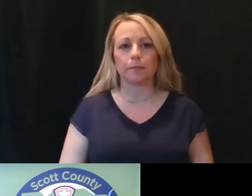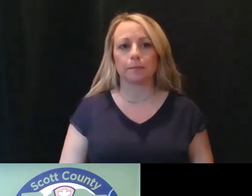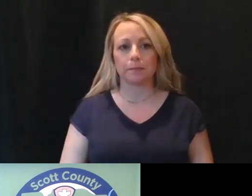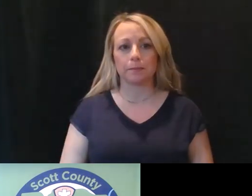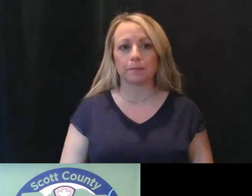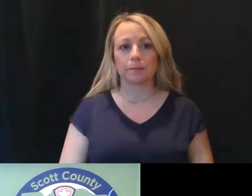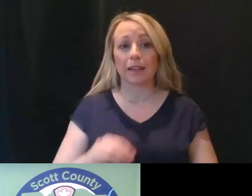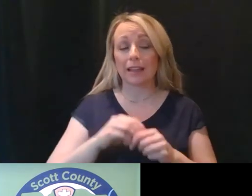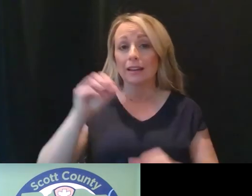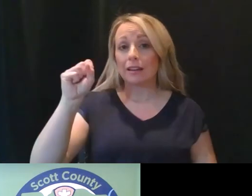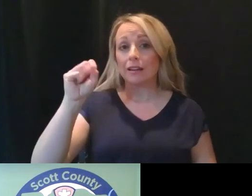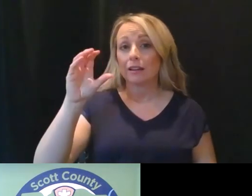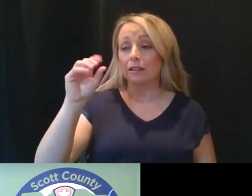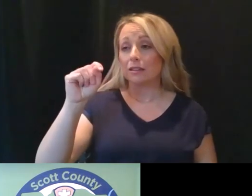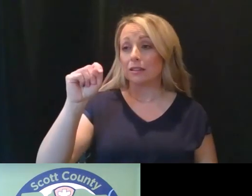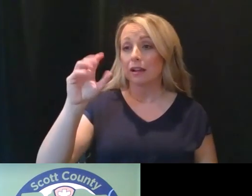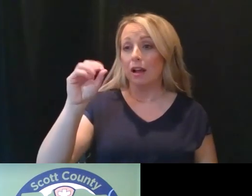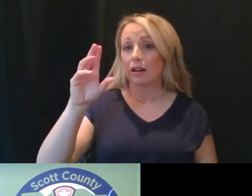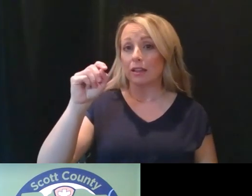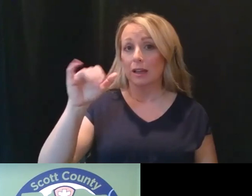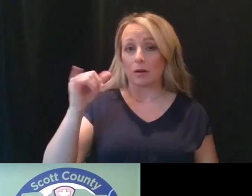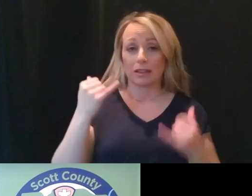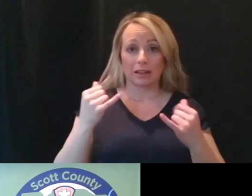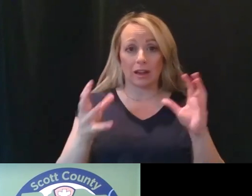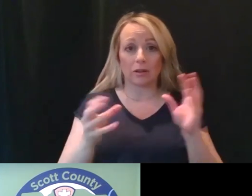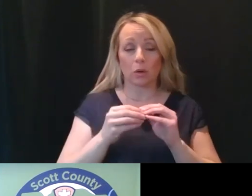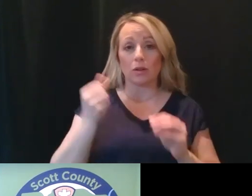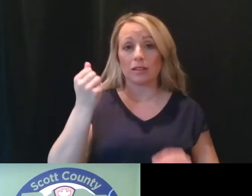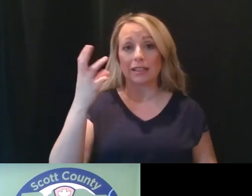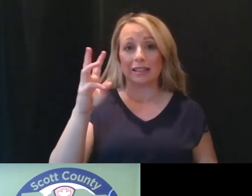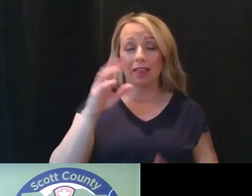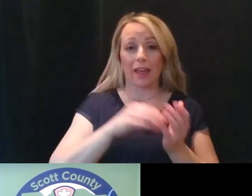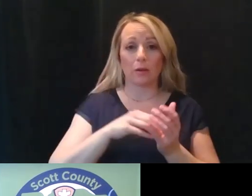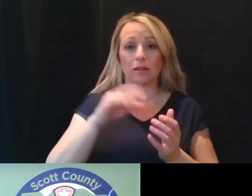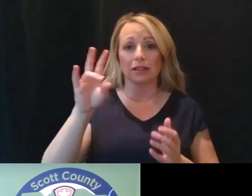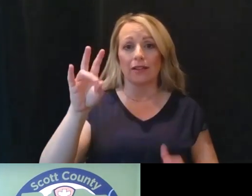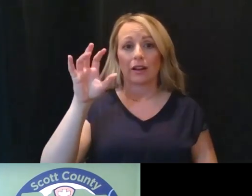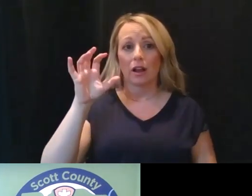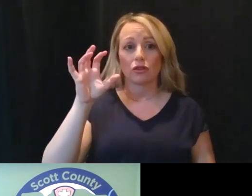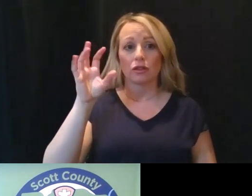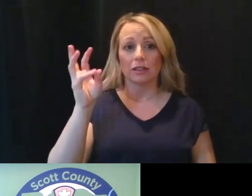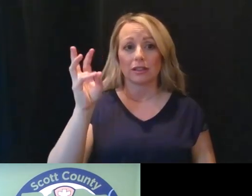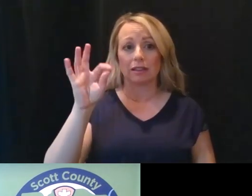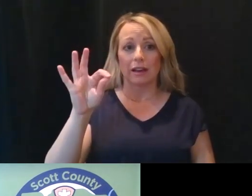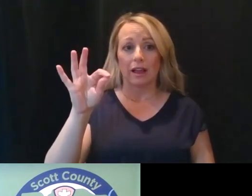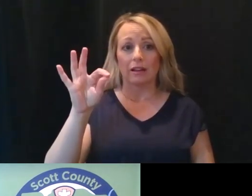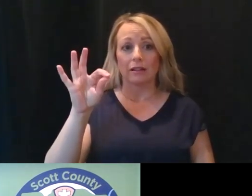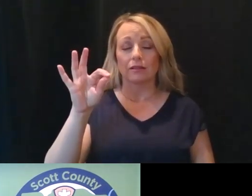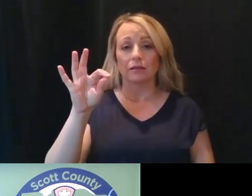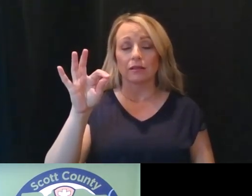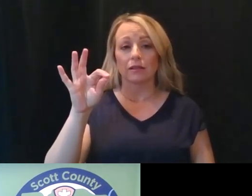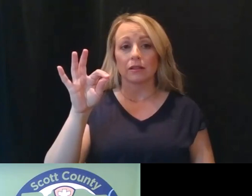In Scott County, the number of cases today is 16,769 and we've had